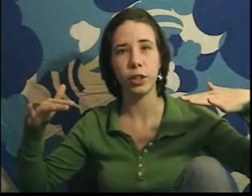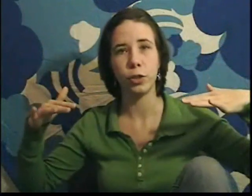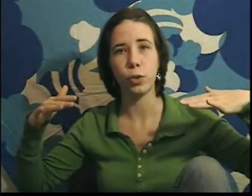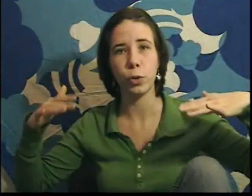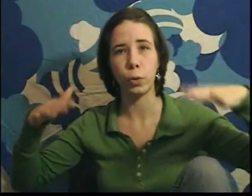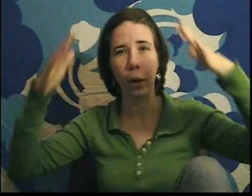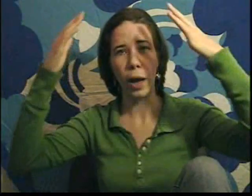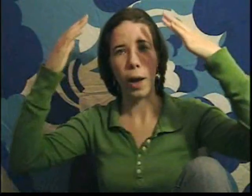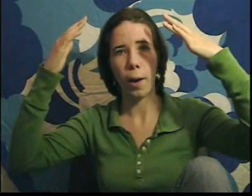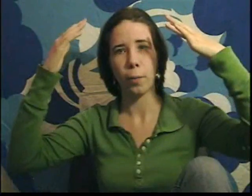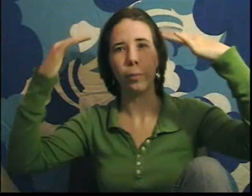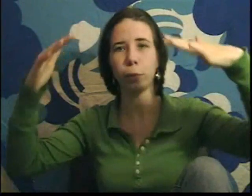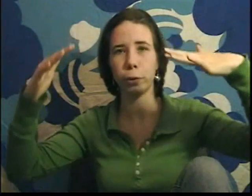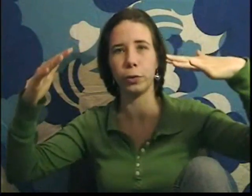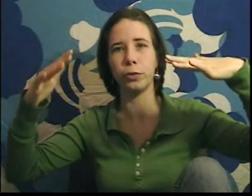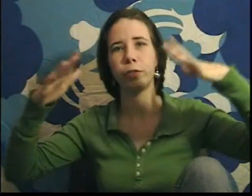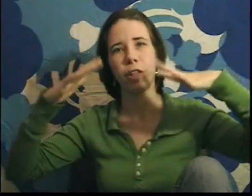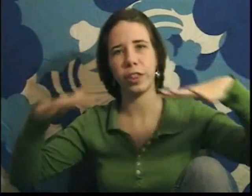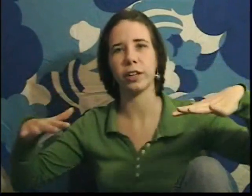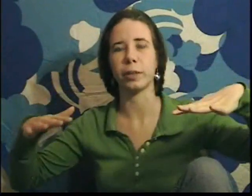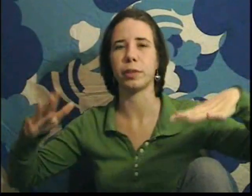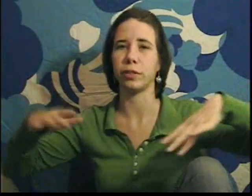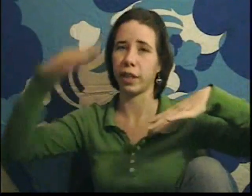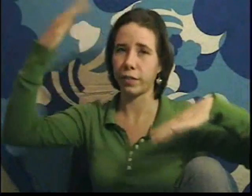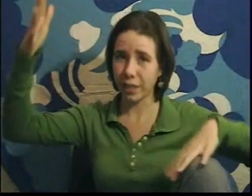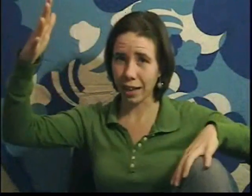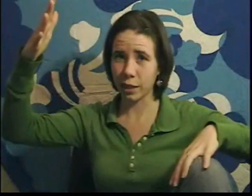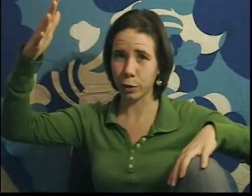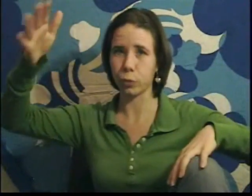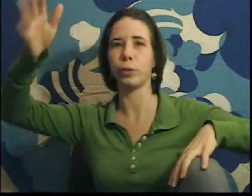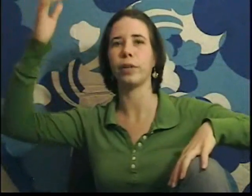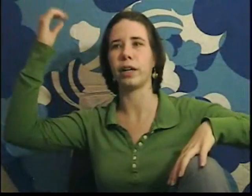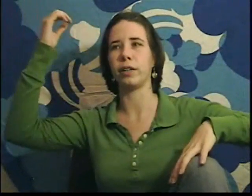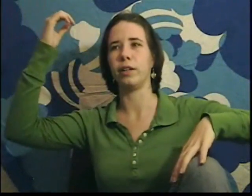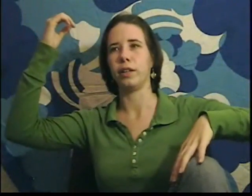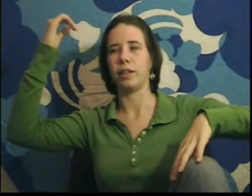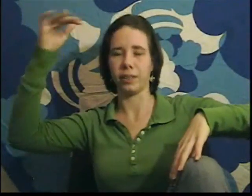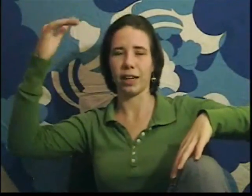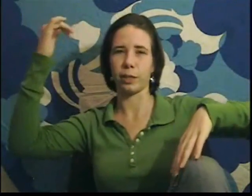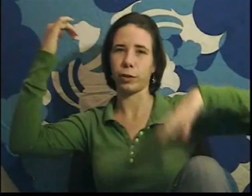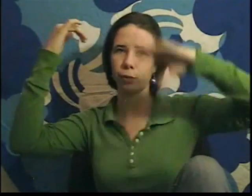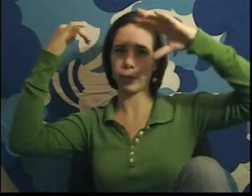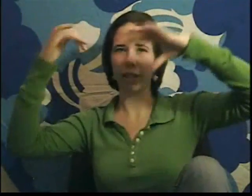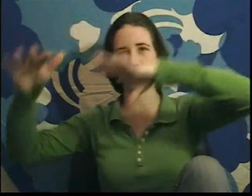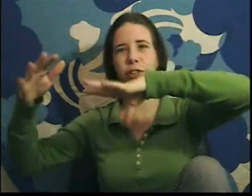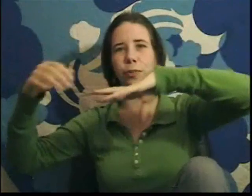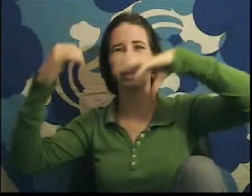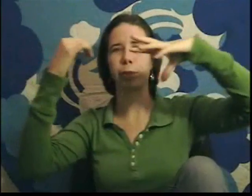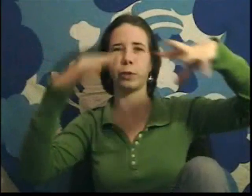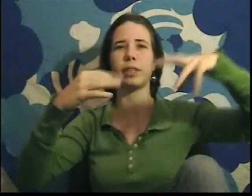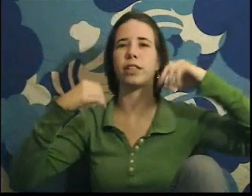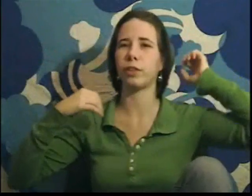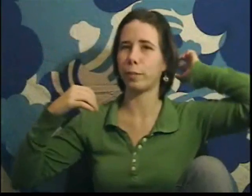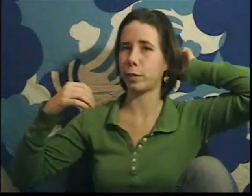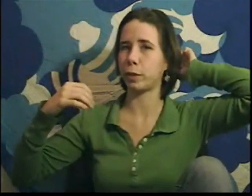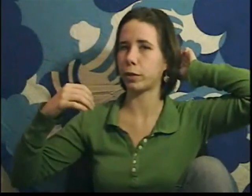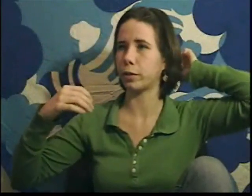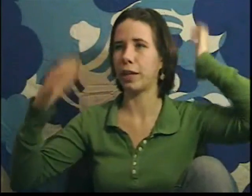to prove theorems. You say, if this axiom is true, then this axiom is true, well then this theorem must be true, and this theorem must be true,